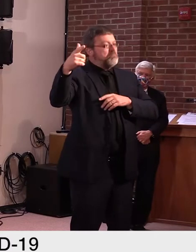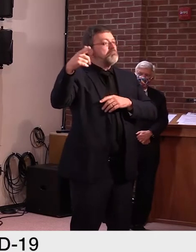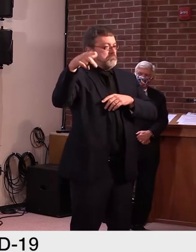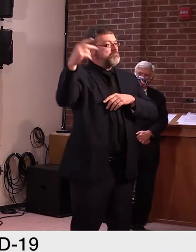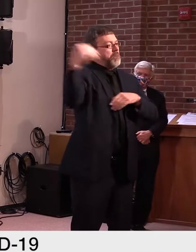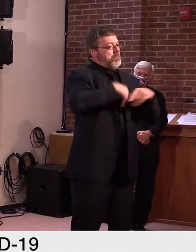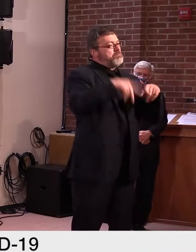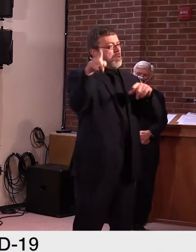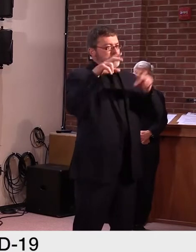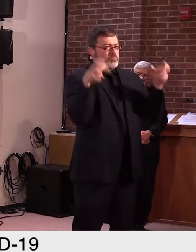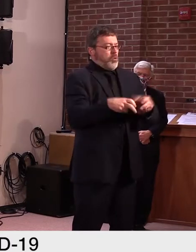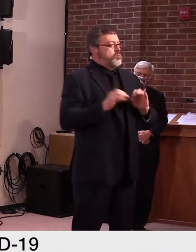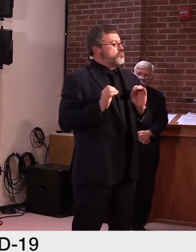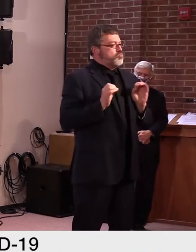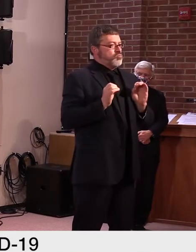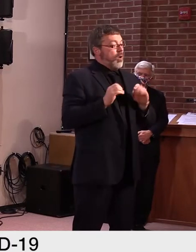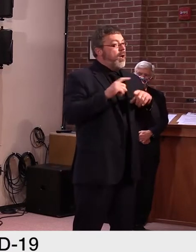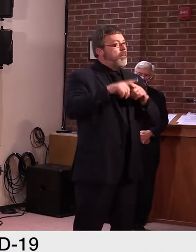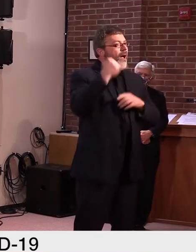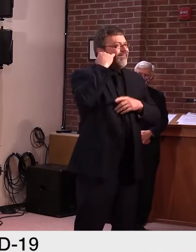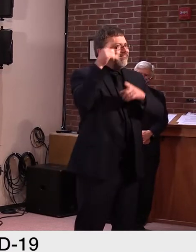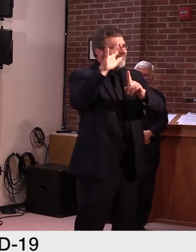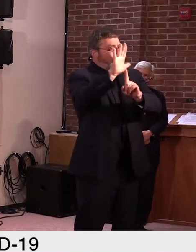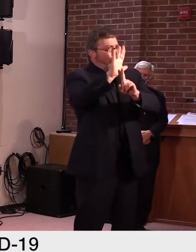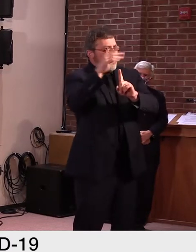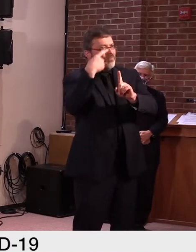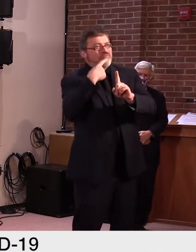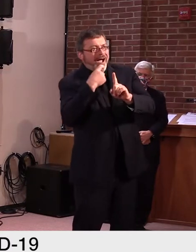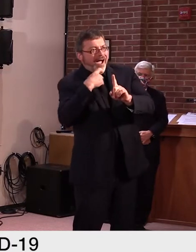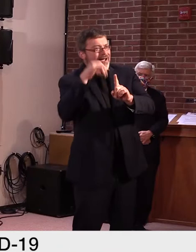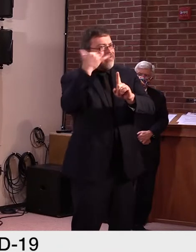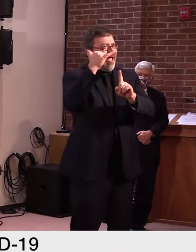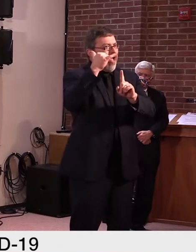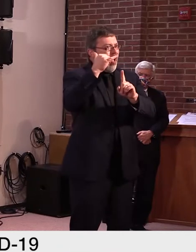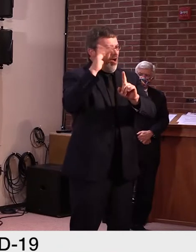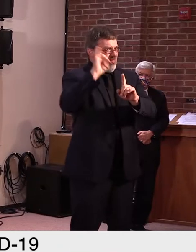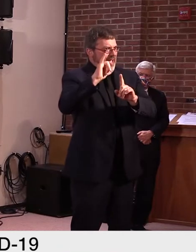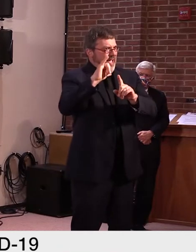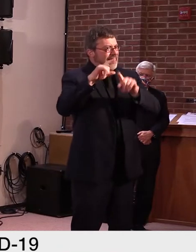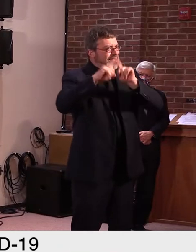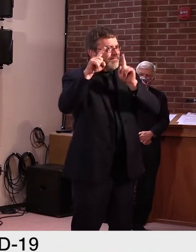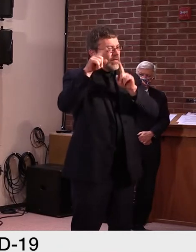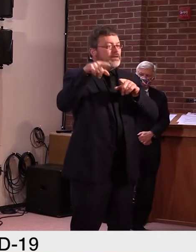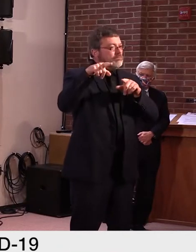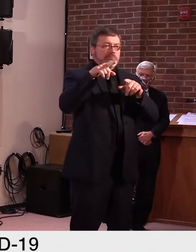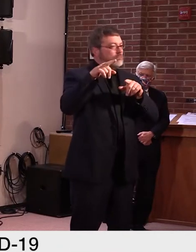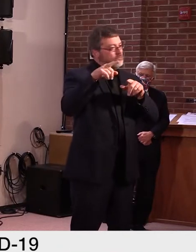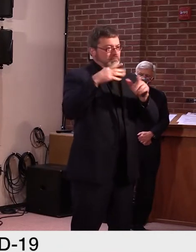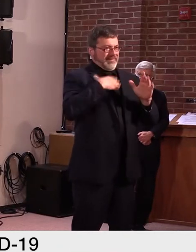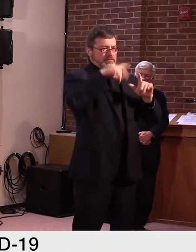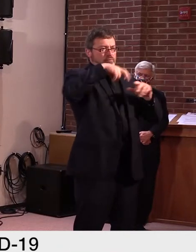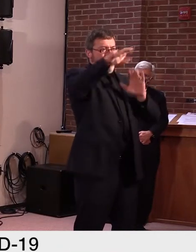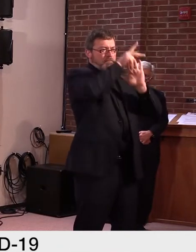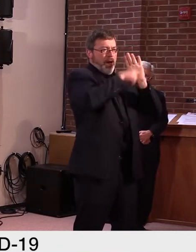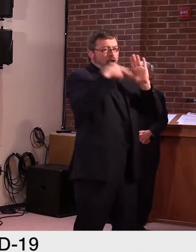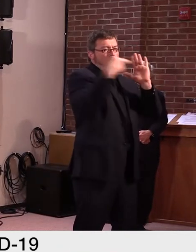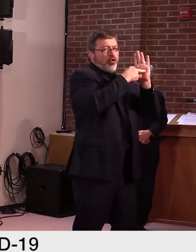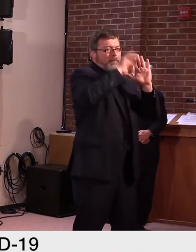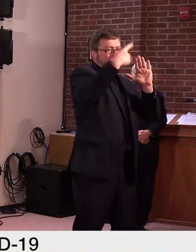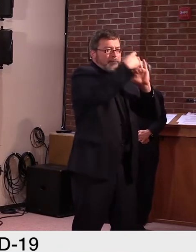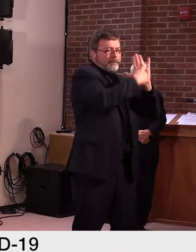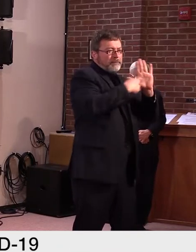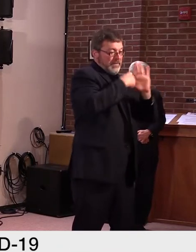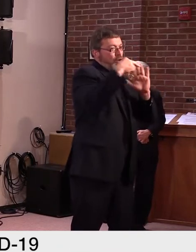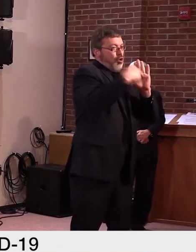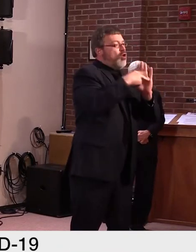I know some may worry about whether this means we'll see a flood of people from other states, but I want to remind everyone that our